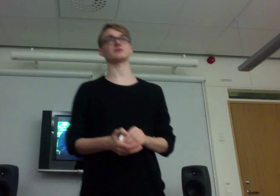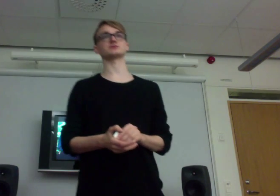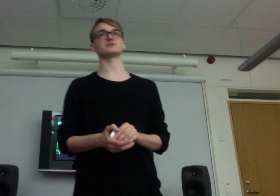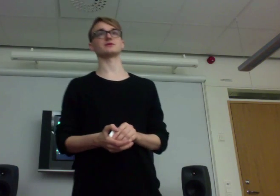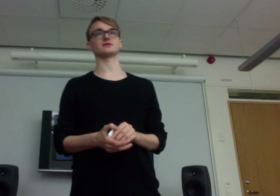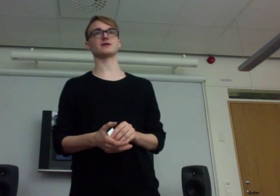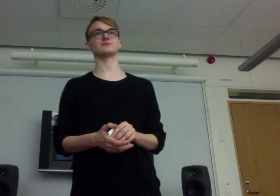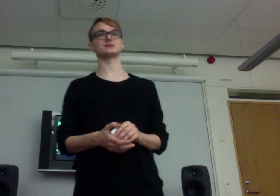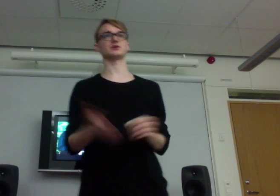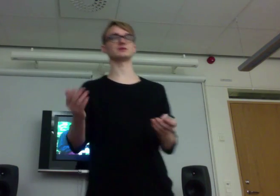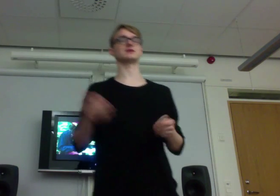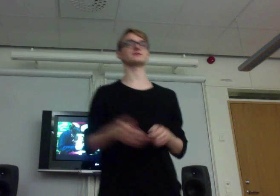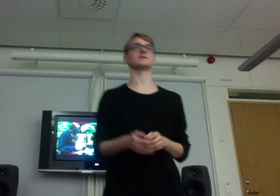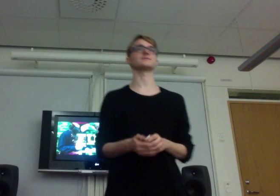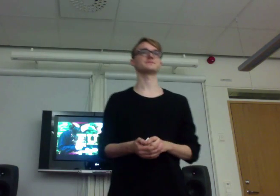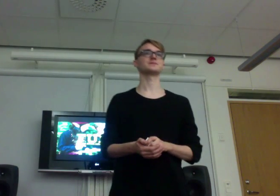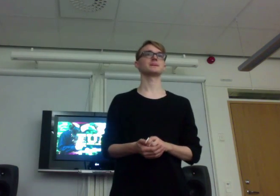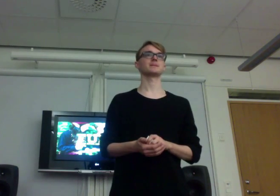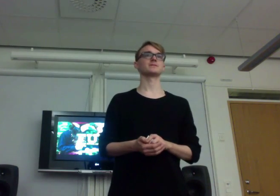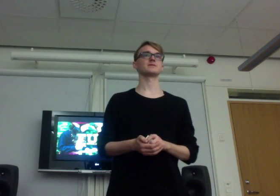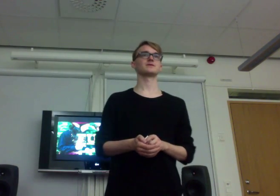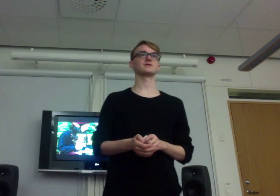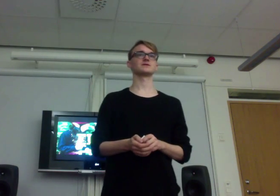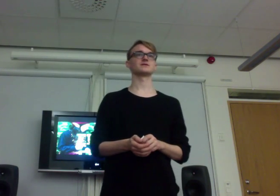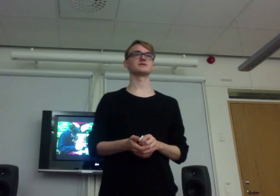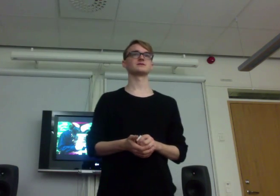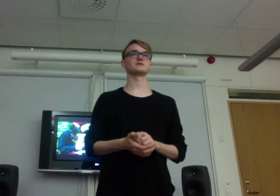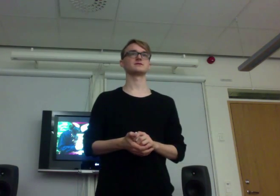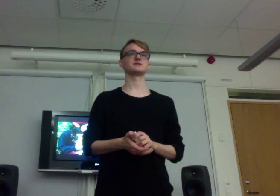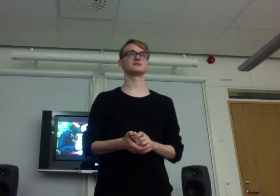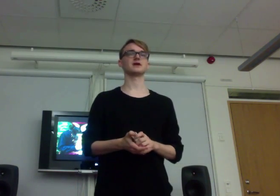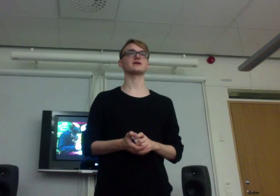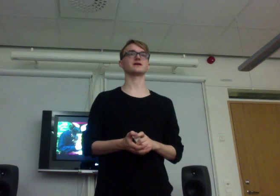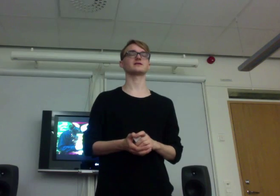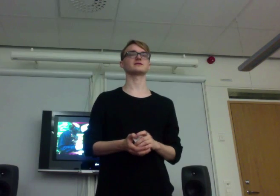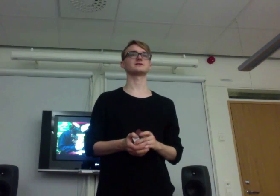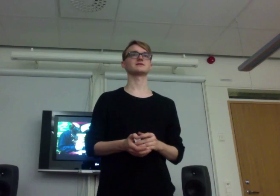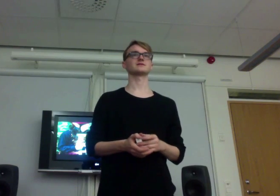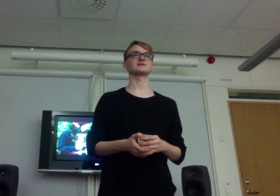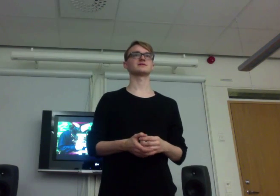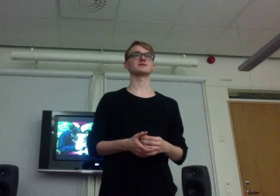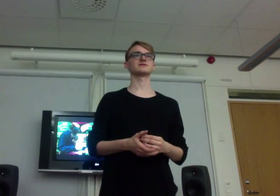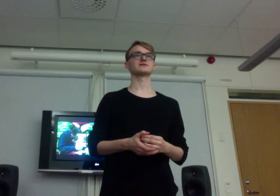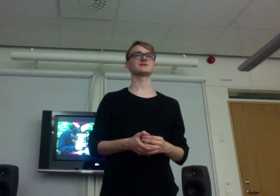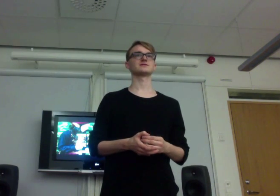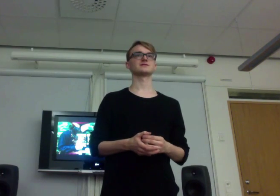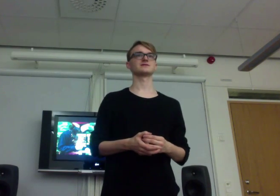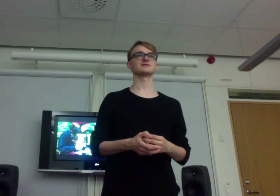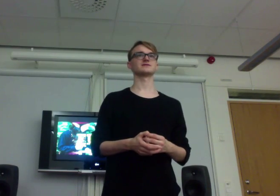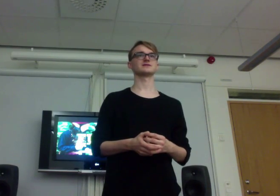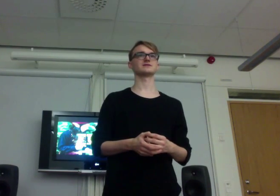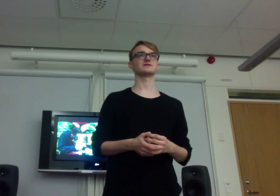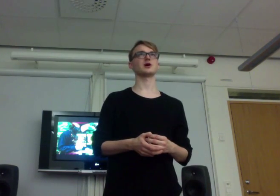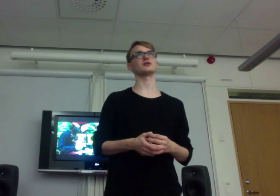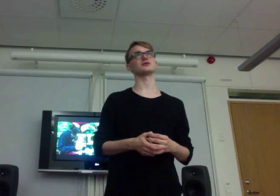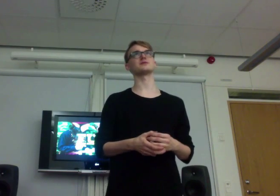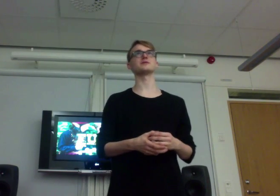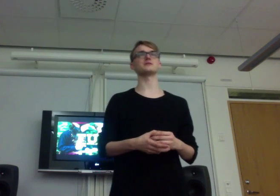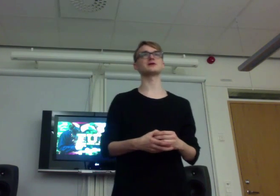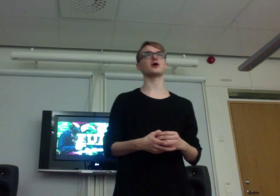Duskland. Yeah, Skimningsland. That you went there and you cried. Yeah, yeah, A big part of the game. Not a big part,